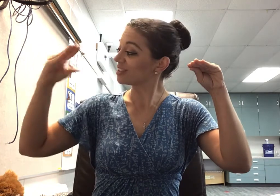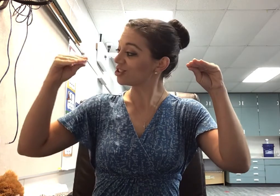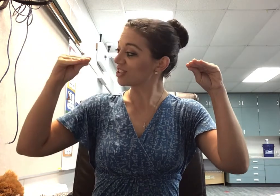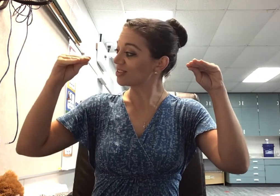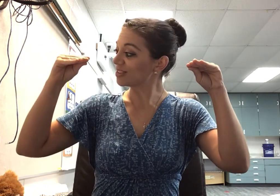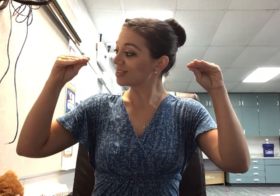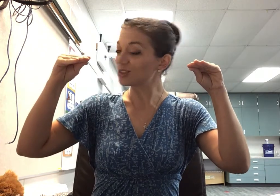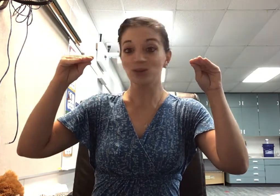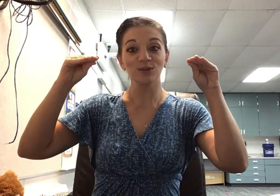Jill.